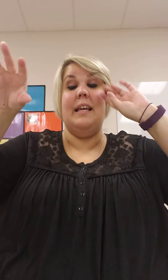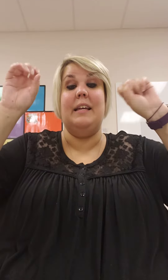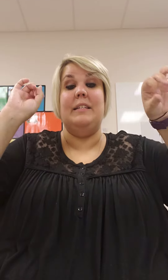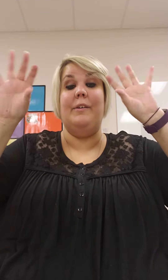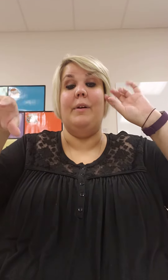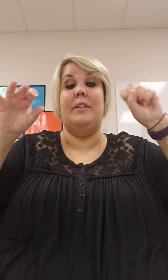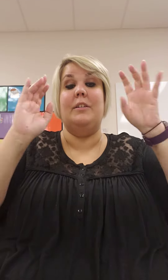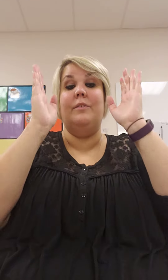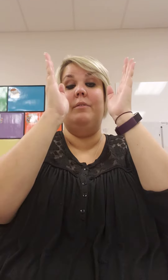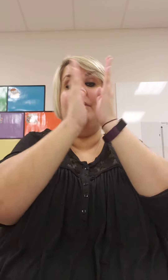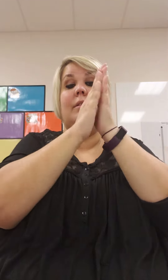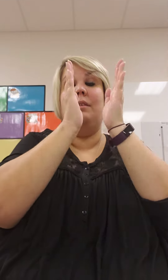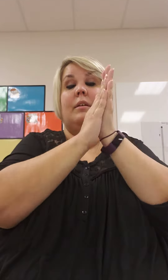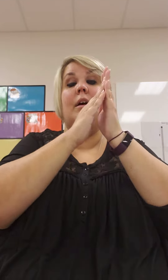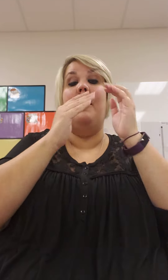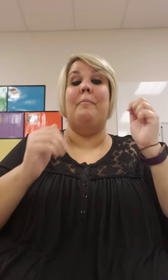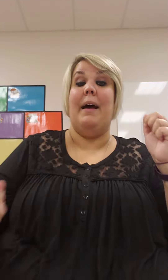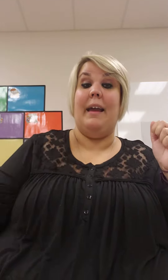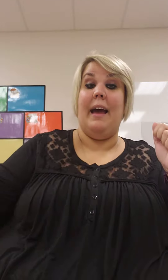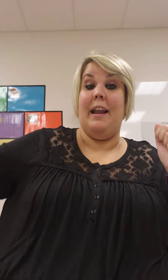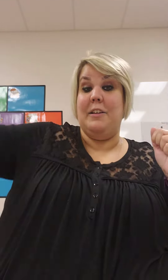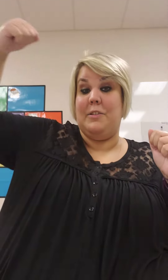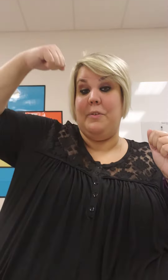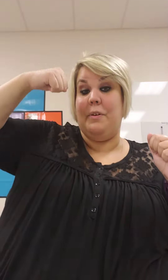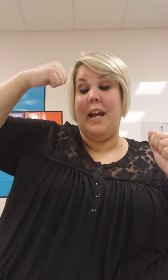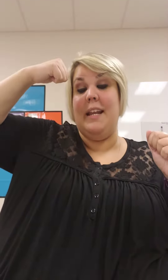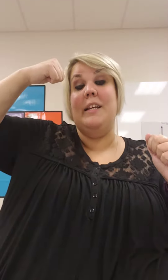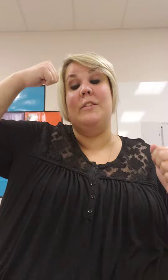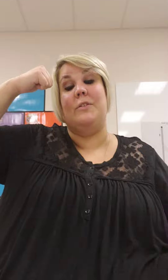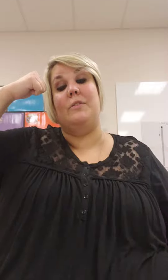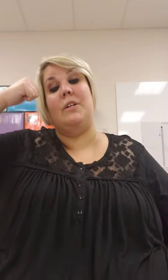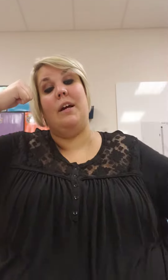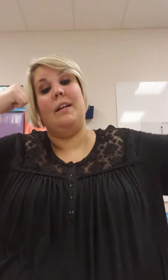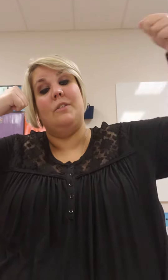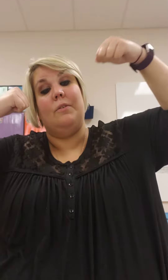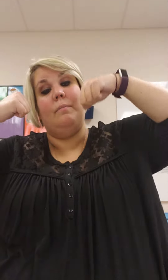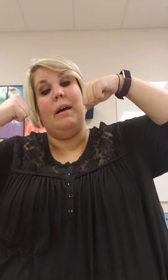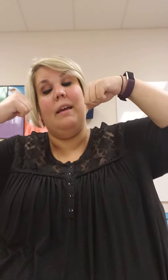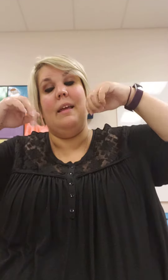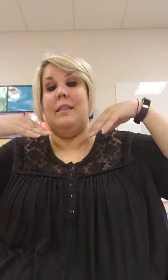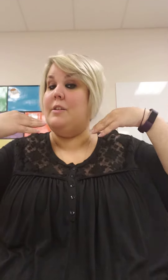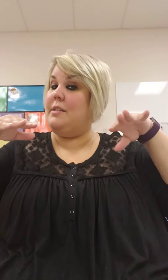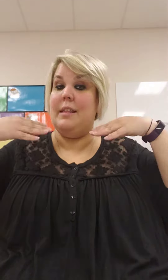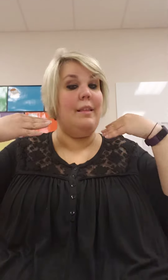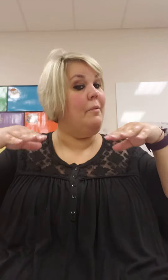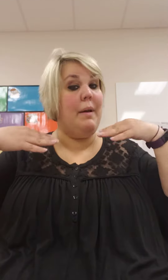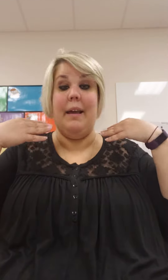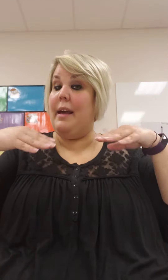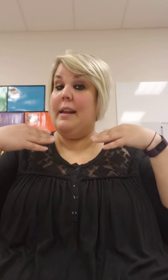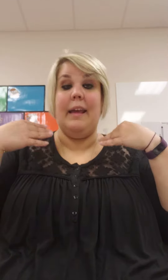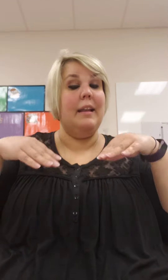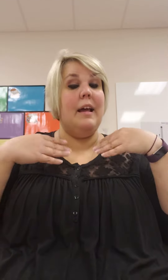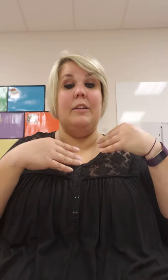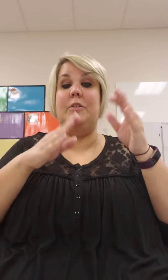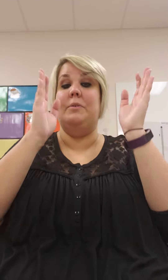handiwork too. My God is so great, so strong and so mighty, there's nothing my God cannot do.